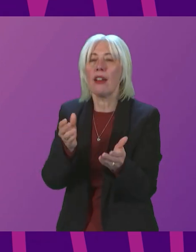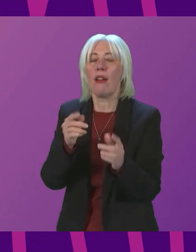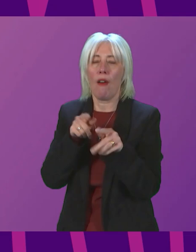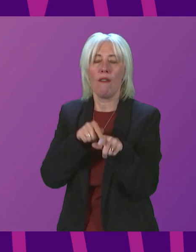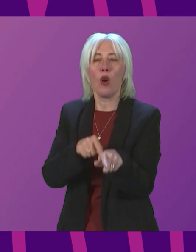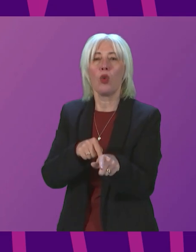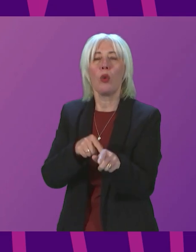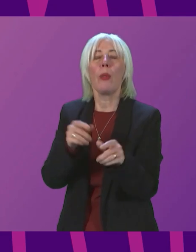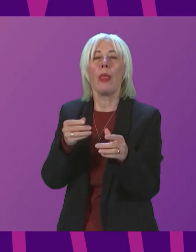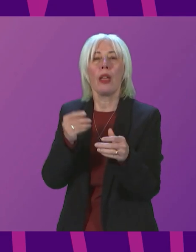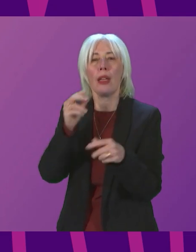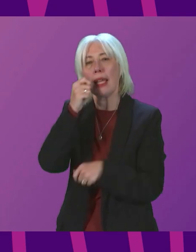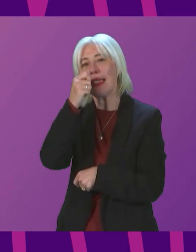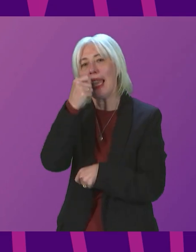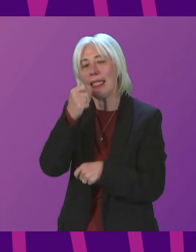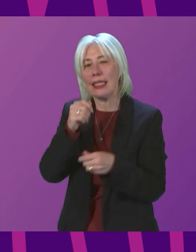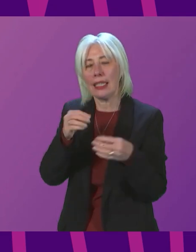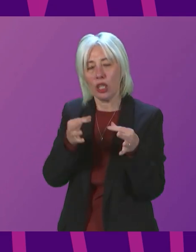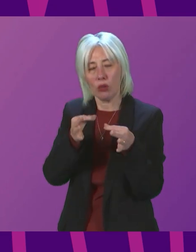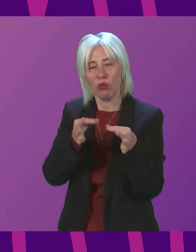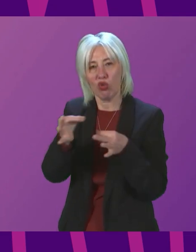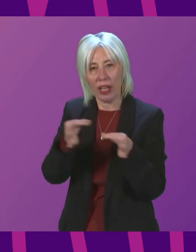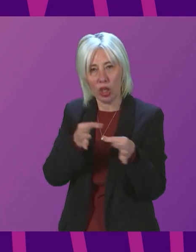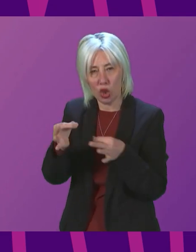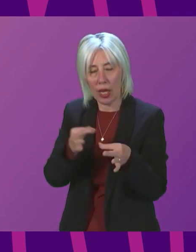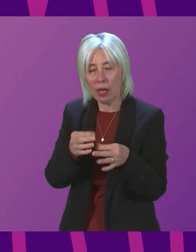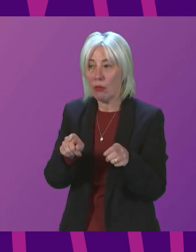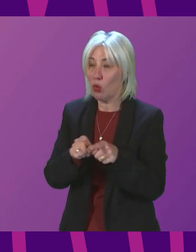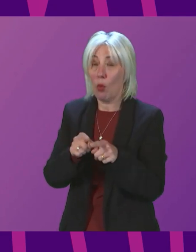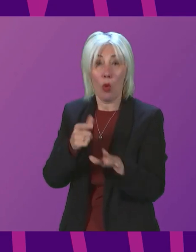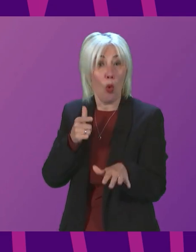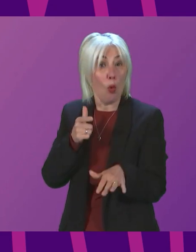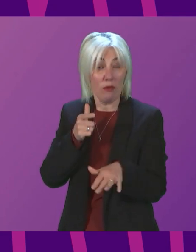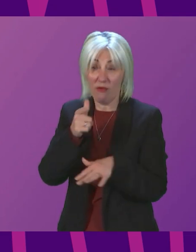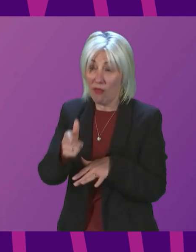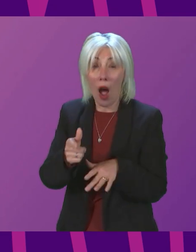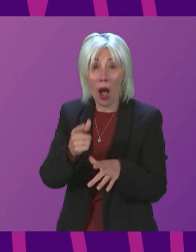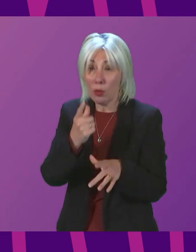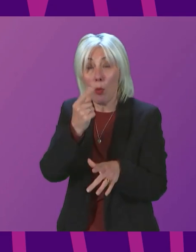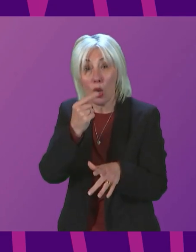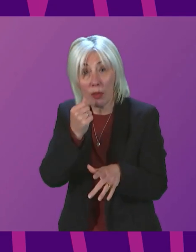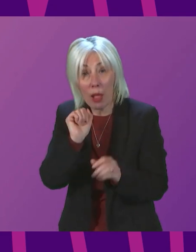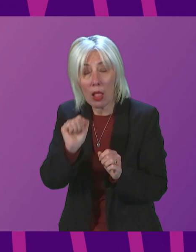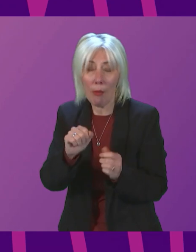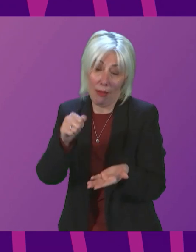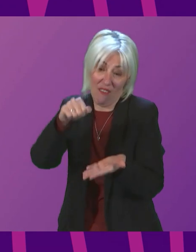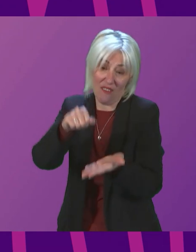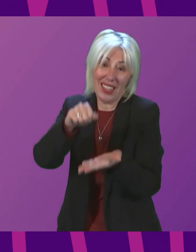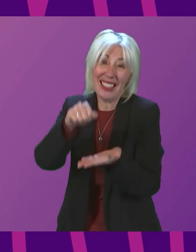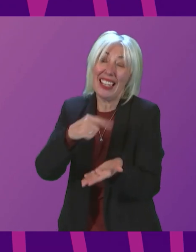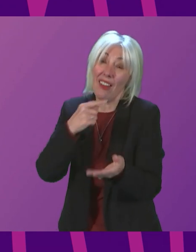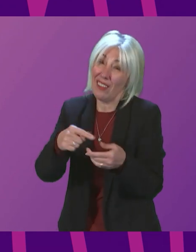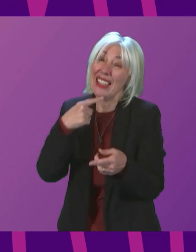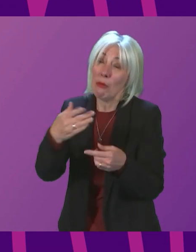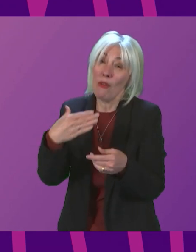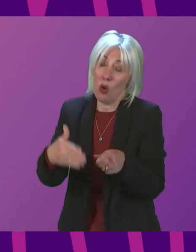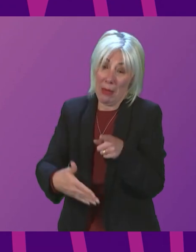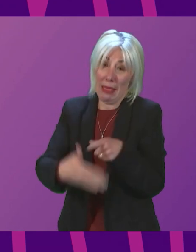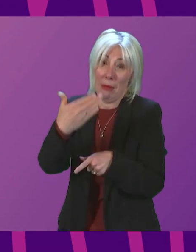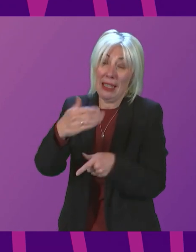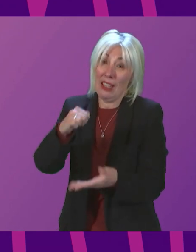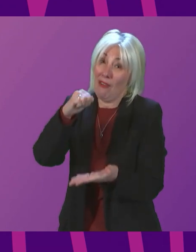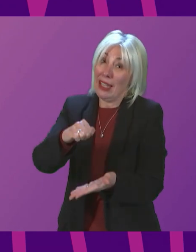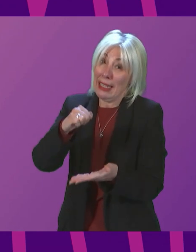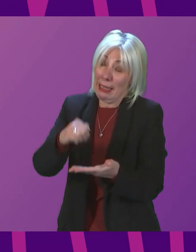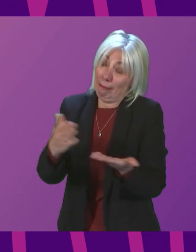course, if necessary, we will go beyond that as far as we can, given the constraints on funding that I have set out previously in this